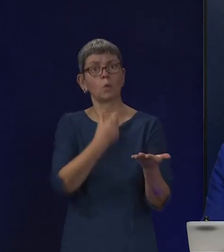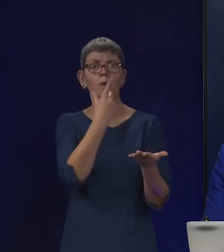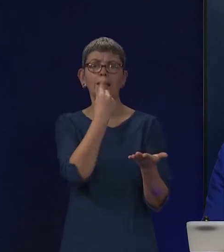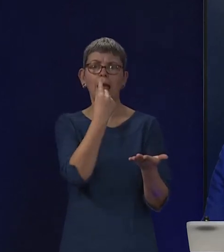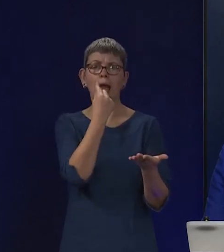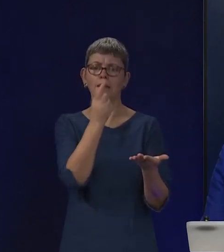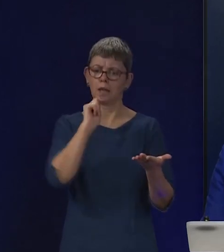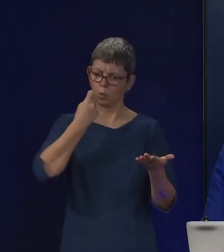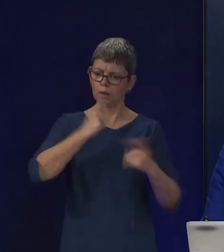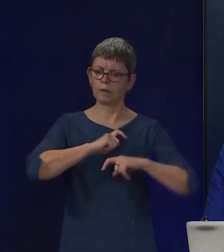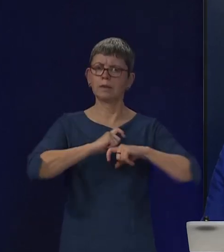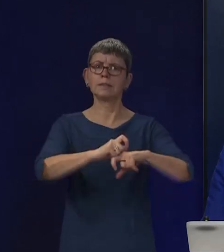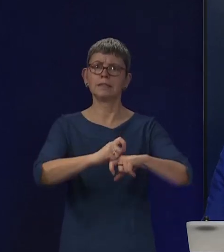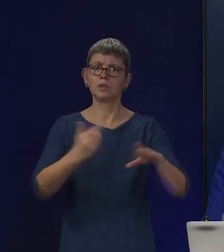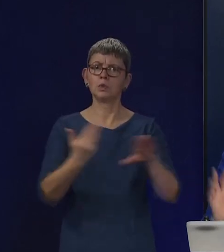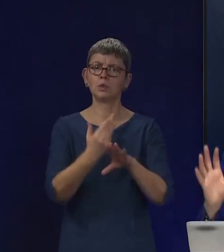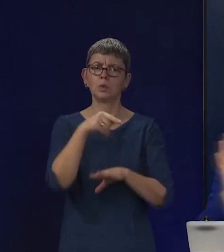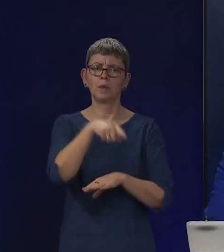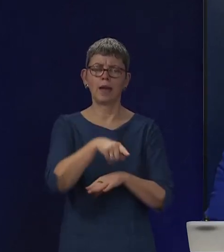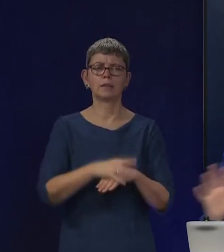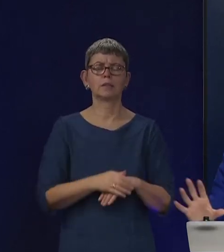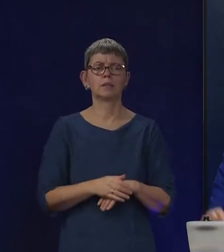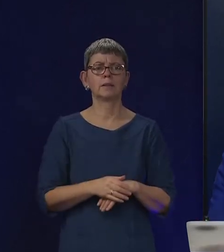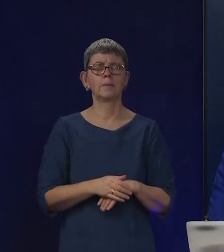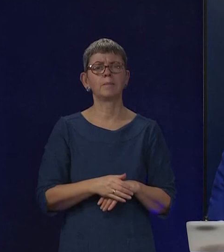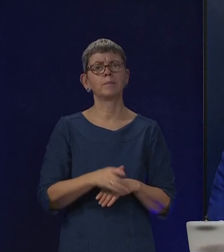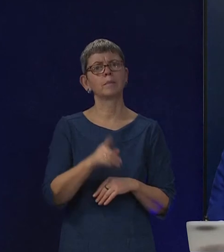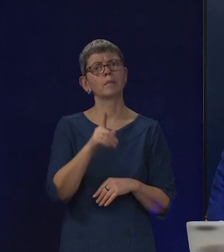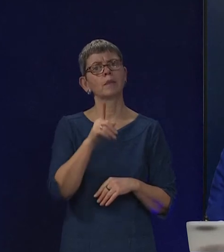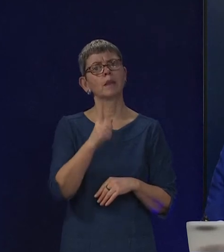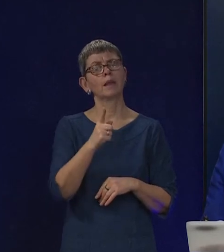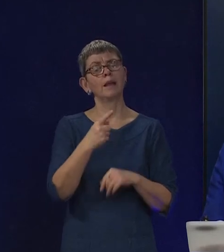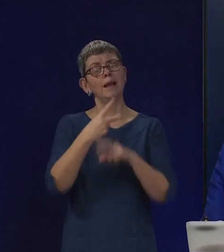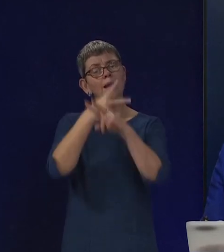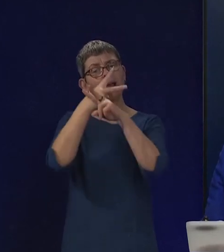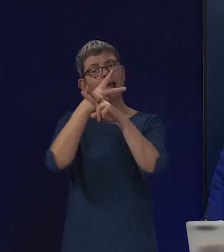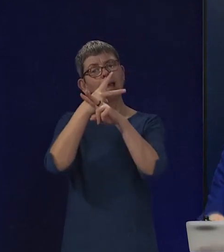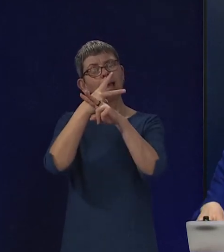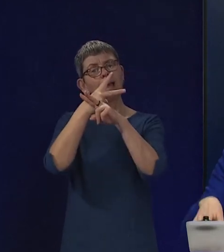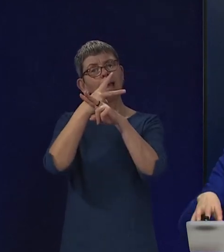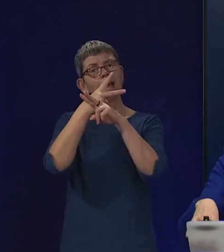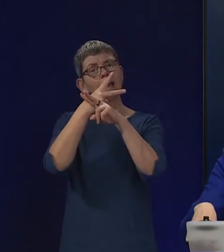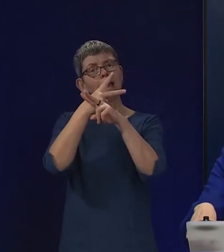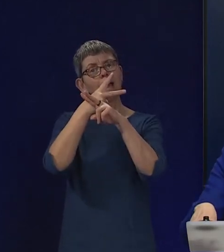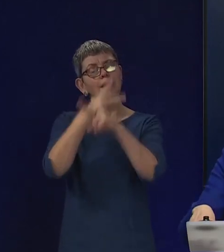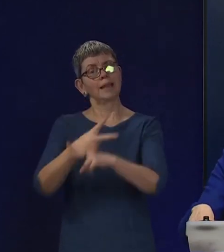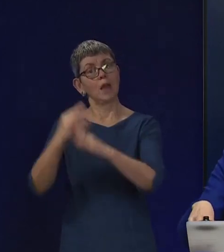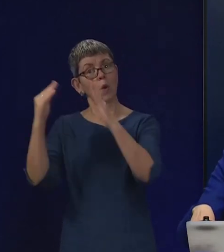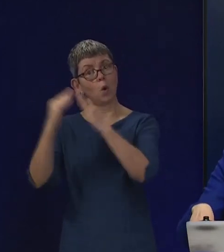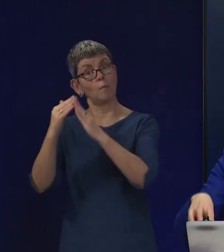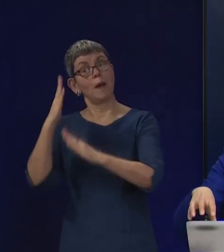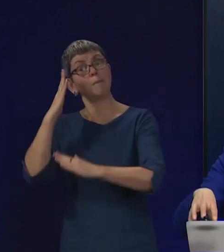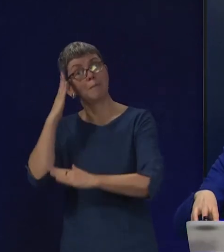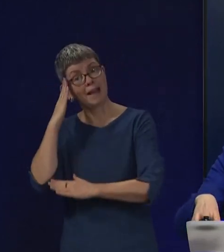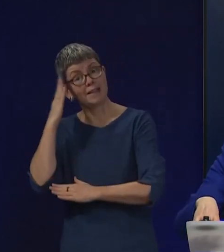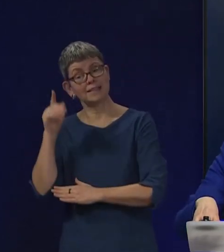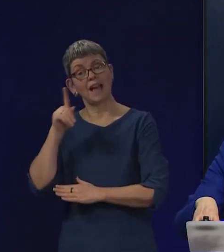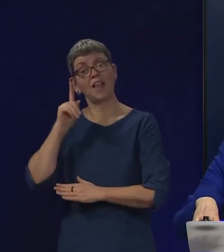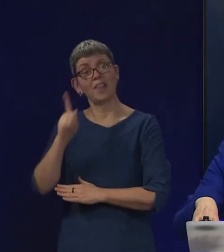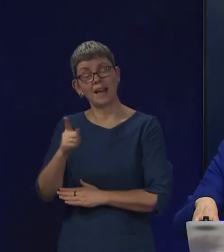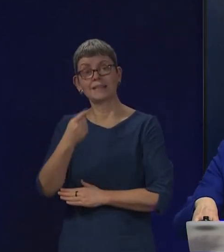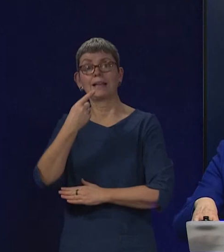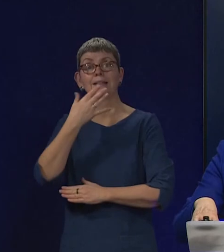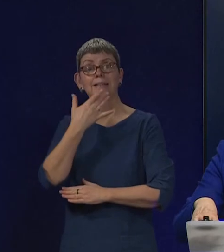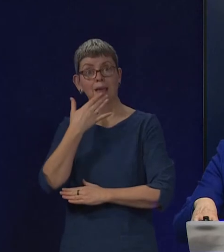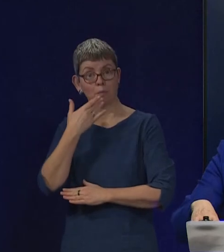we'll continue to take that forward. On the point about care home beds, I mean, this is about interim care to help speed